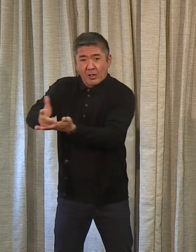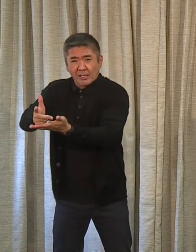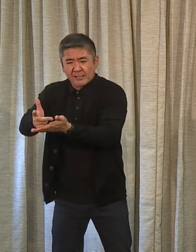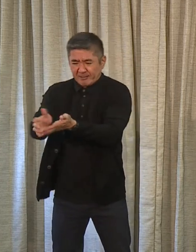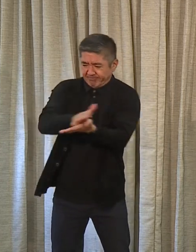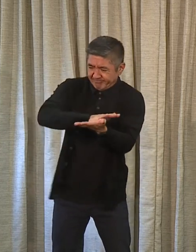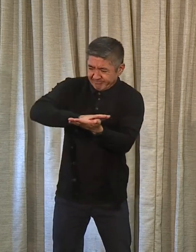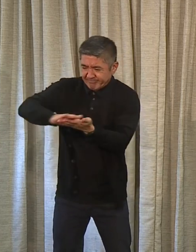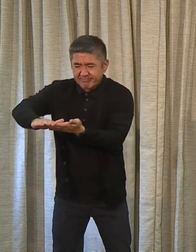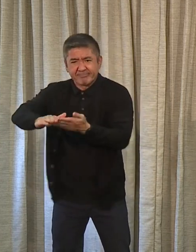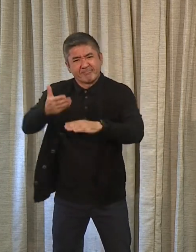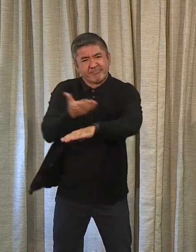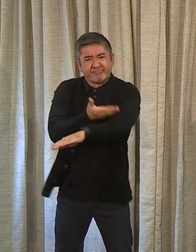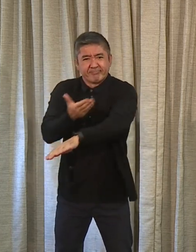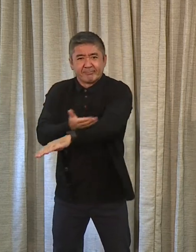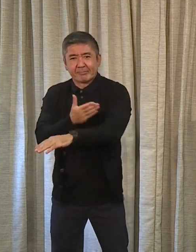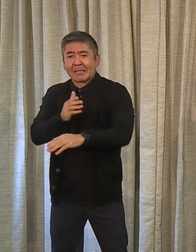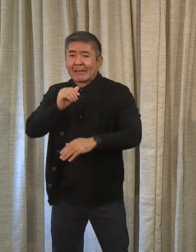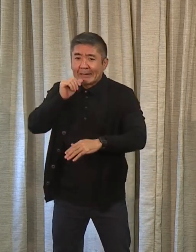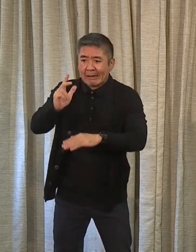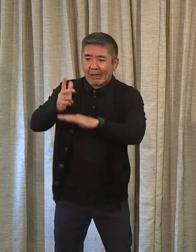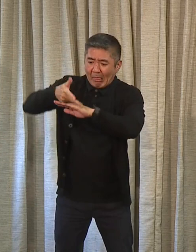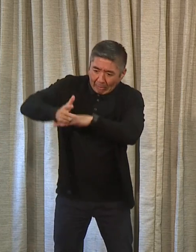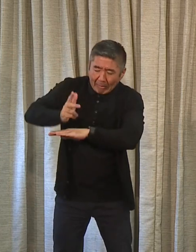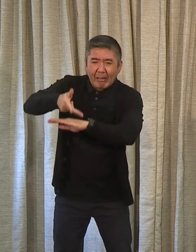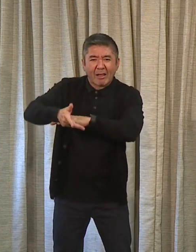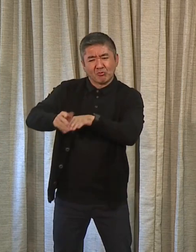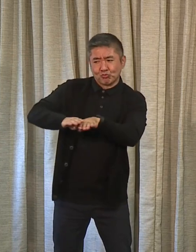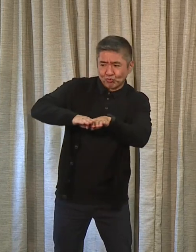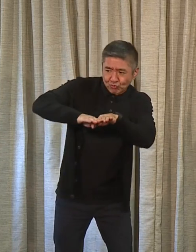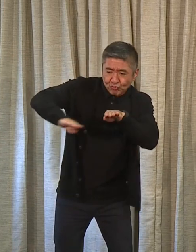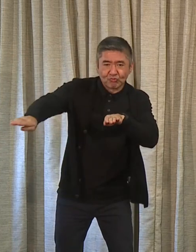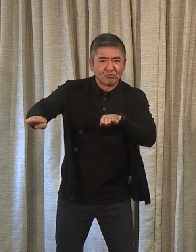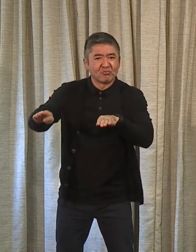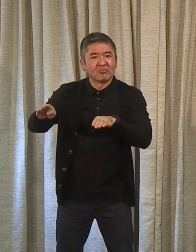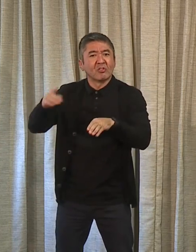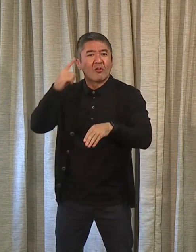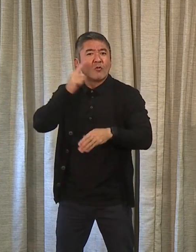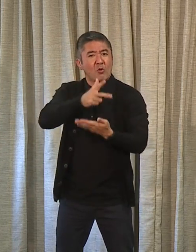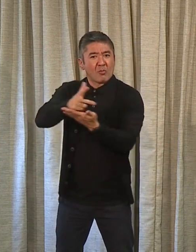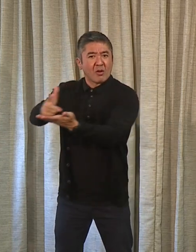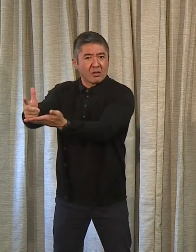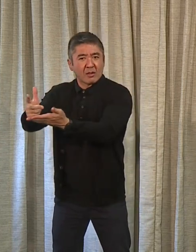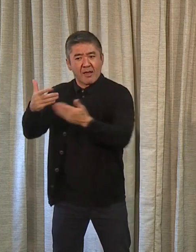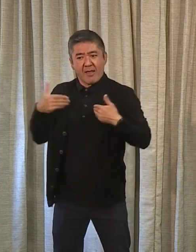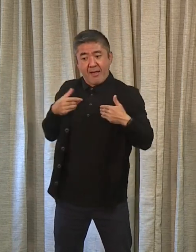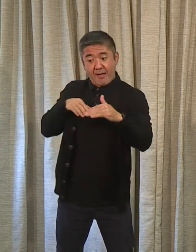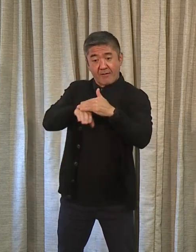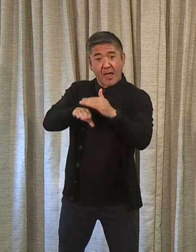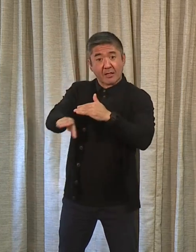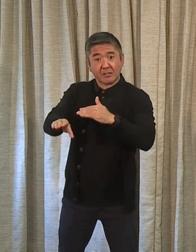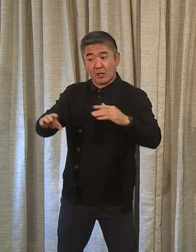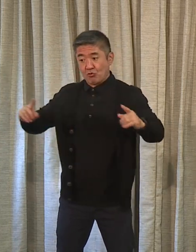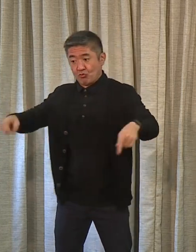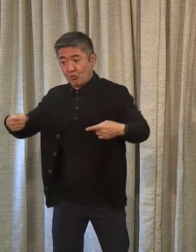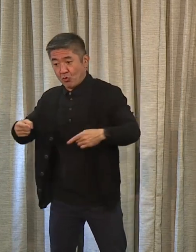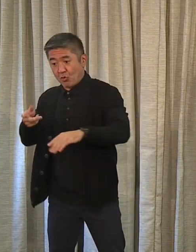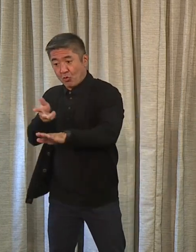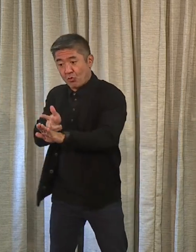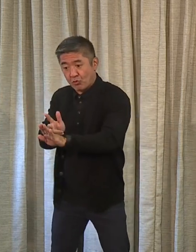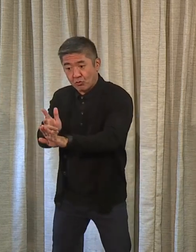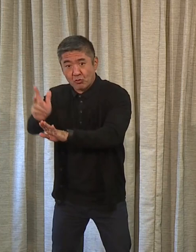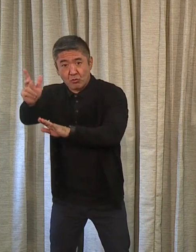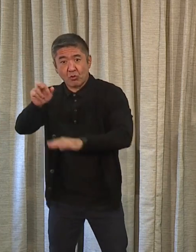can get into areas, not have damage to your car, and be able to have access and ramps to get your kids